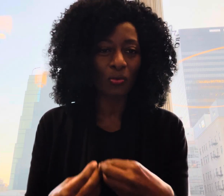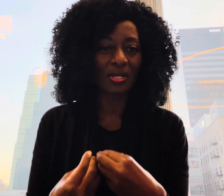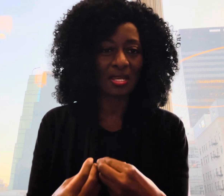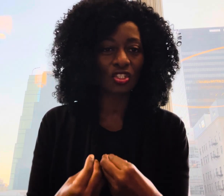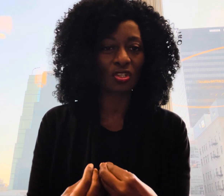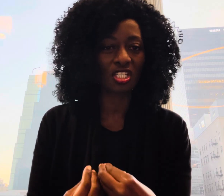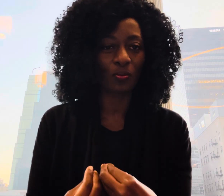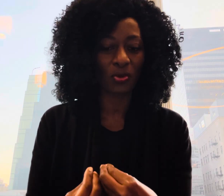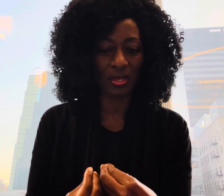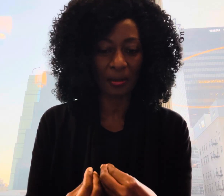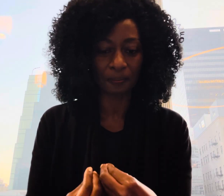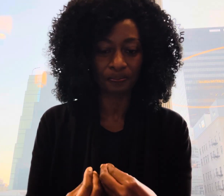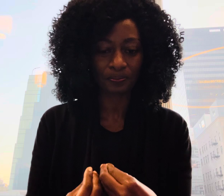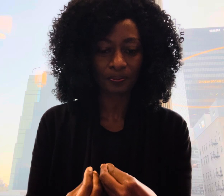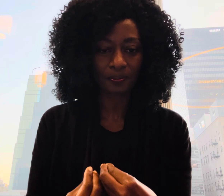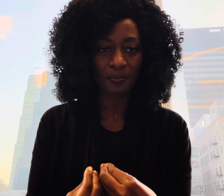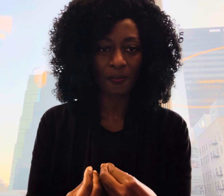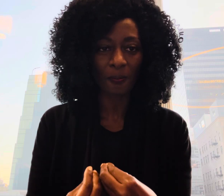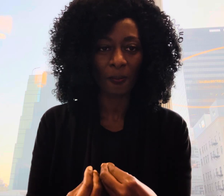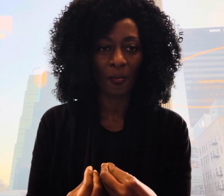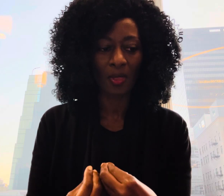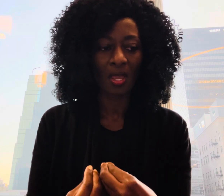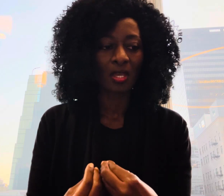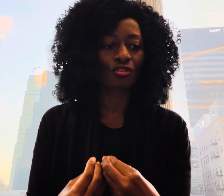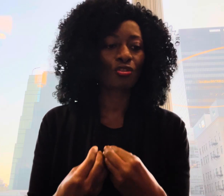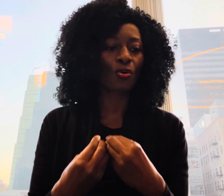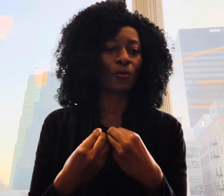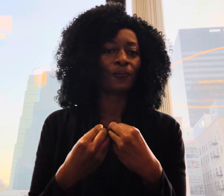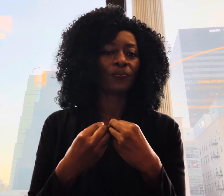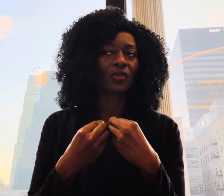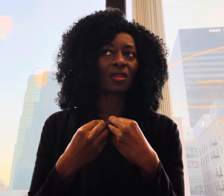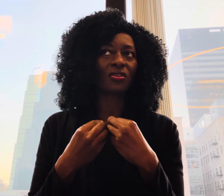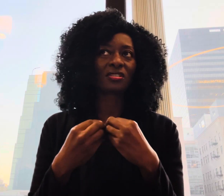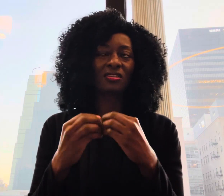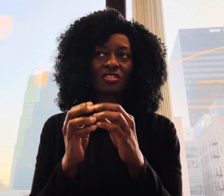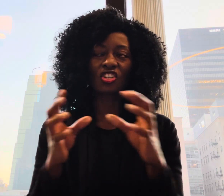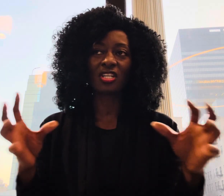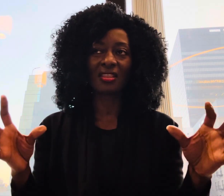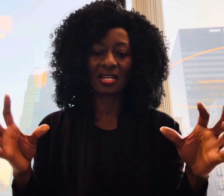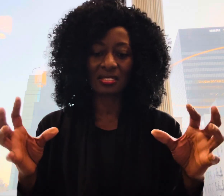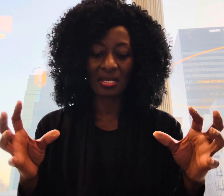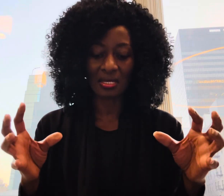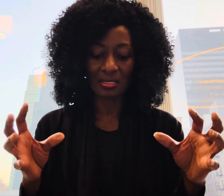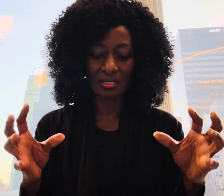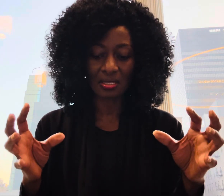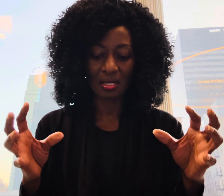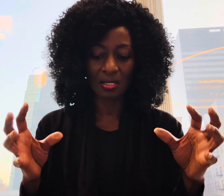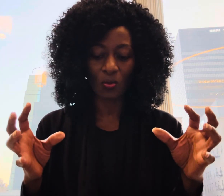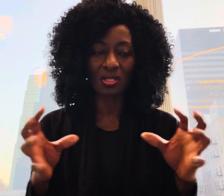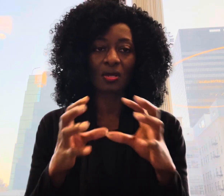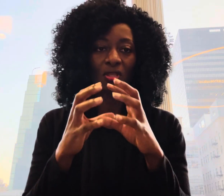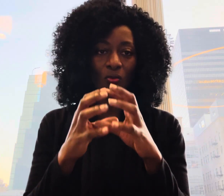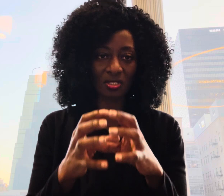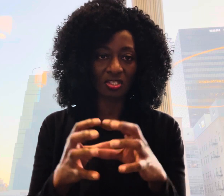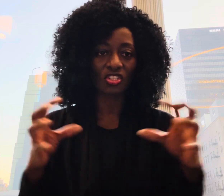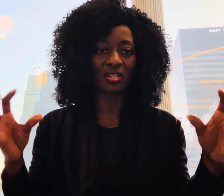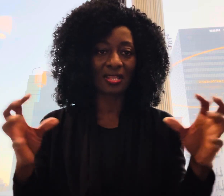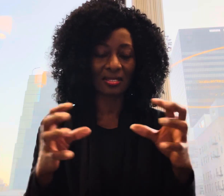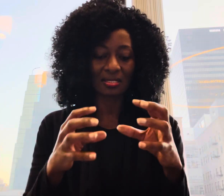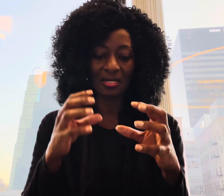relationship with him so there's this study that says well there was a study that said